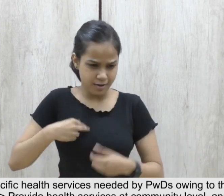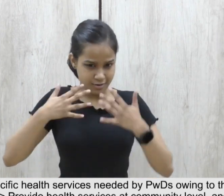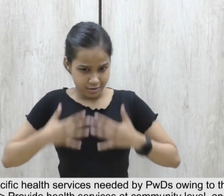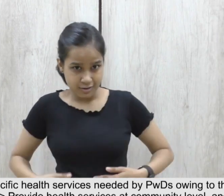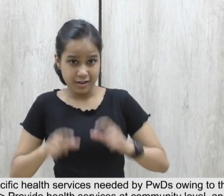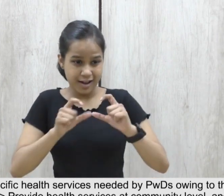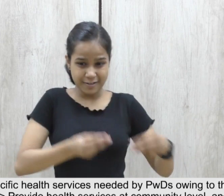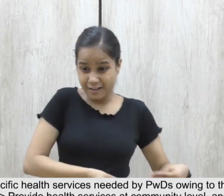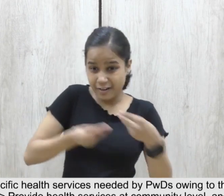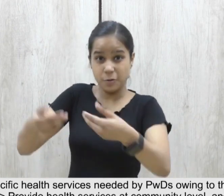level.